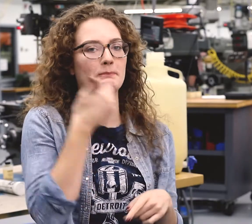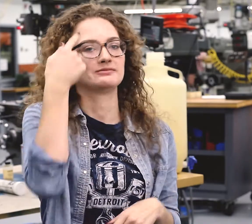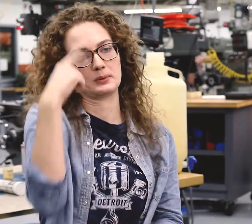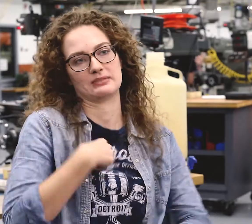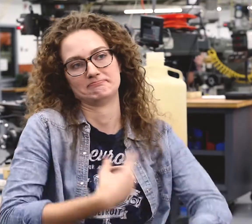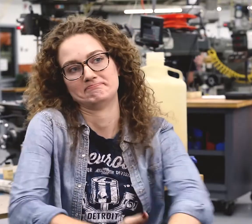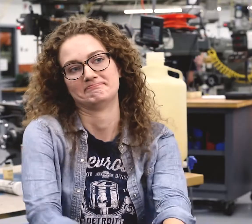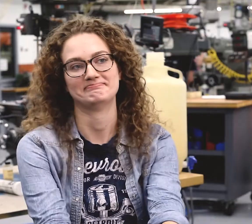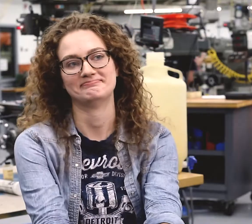for me.